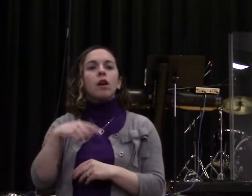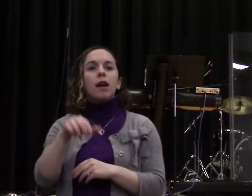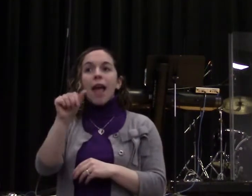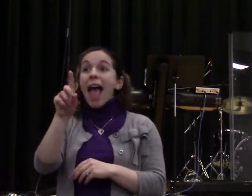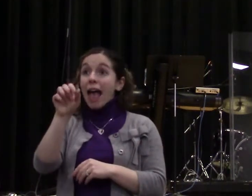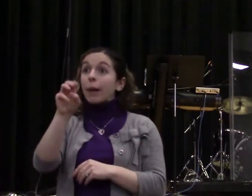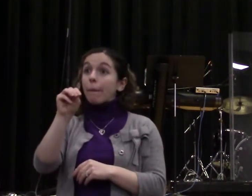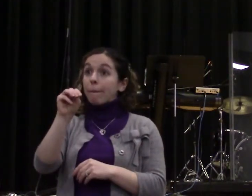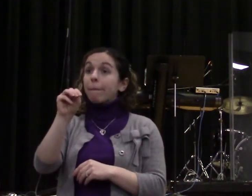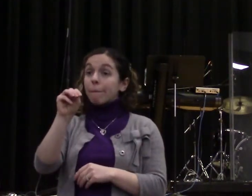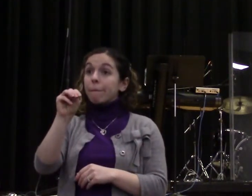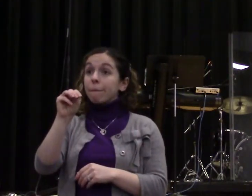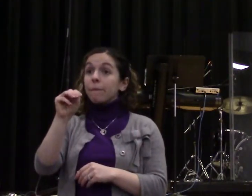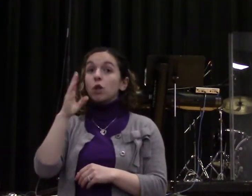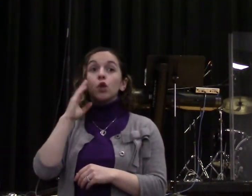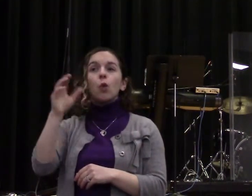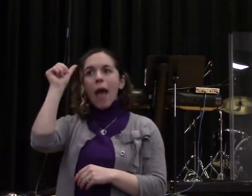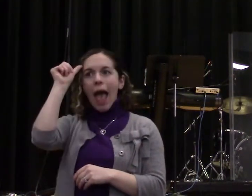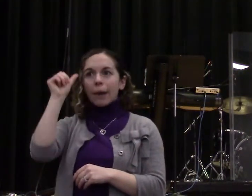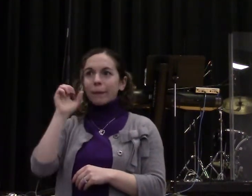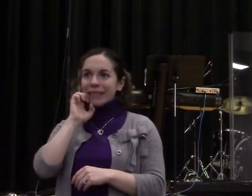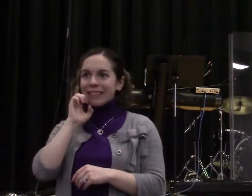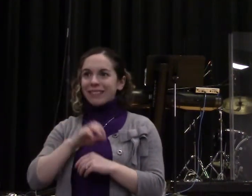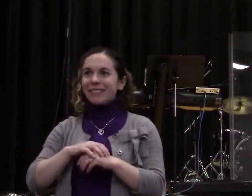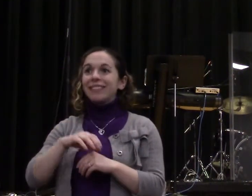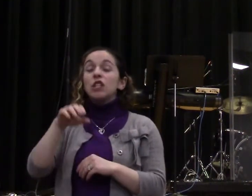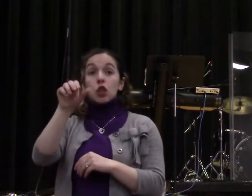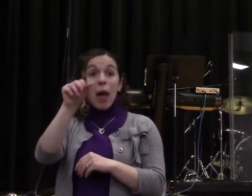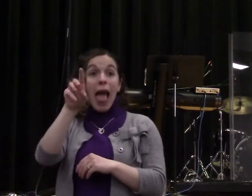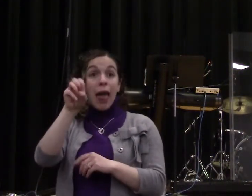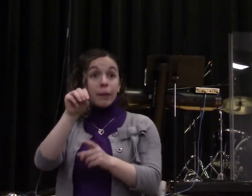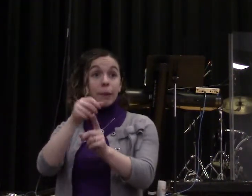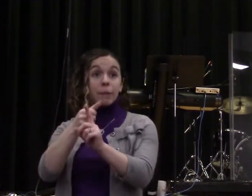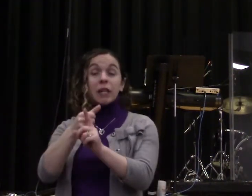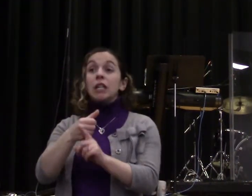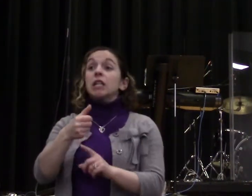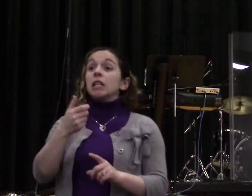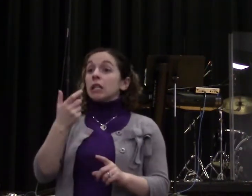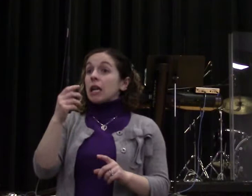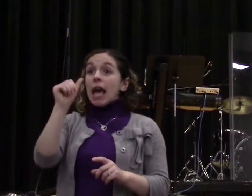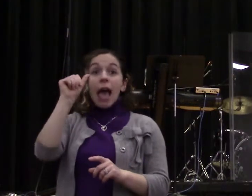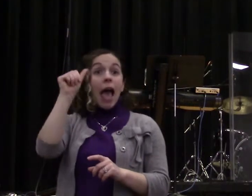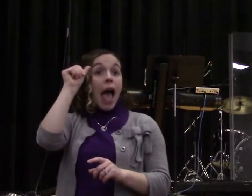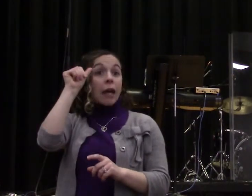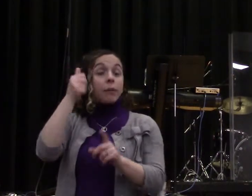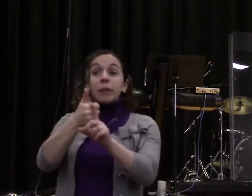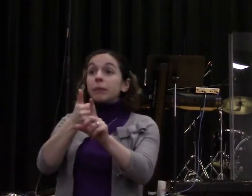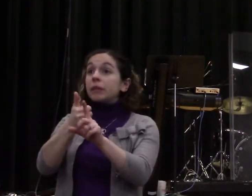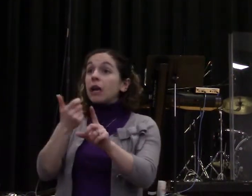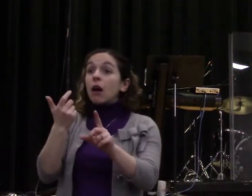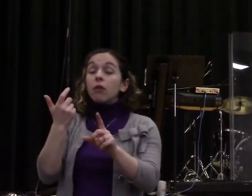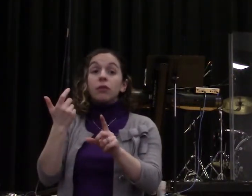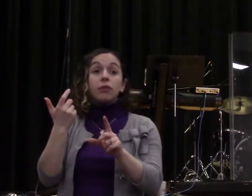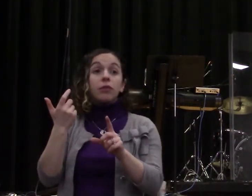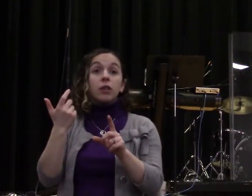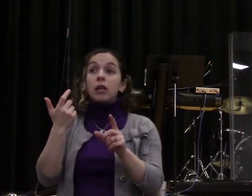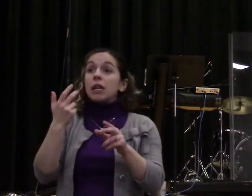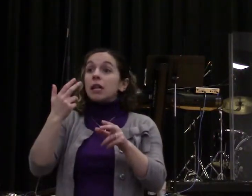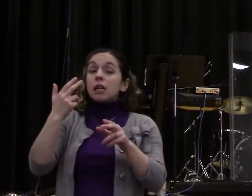obeying the commands. God said, name all the animals. He said monkey. He said giraffe. He said blowfish. He named all the birds and all the fishes.